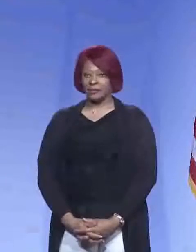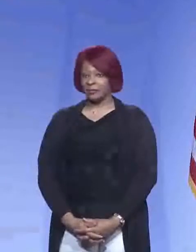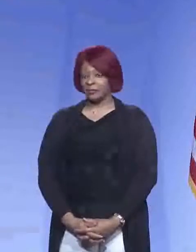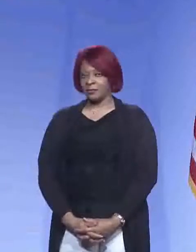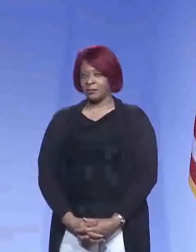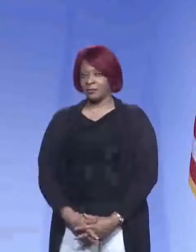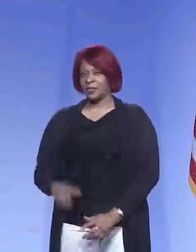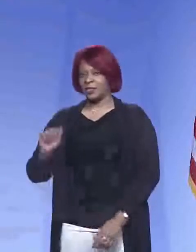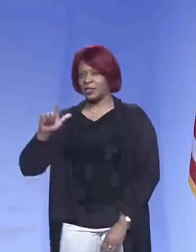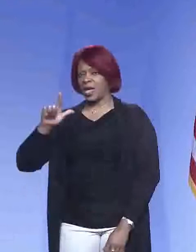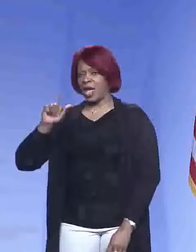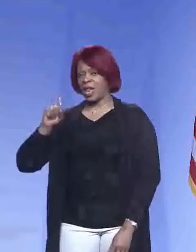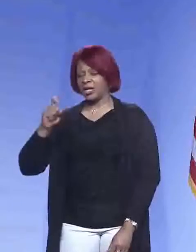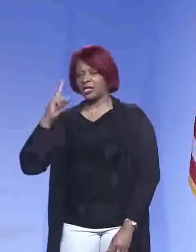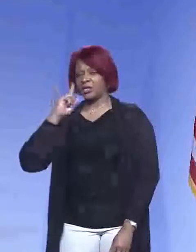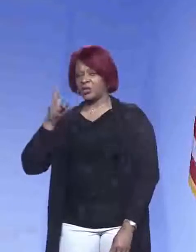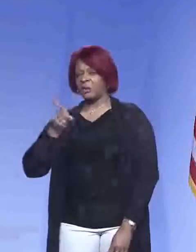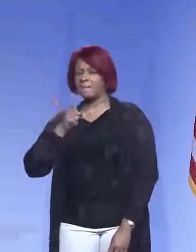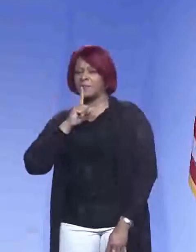Alex, I think you're self muted.